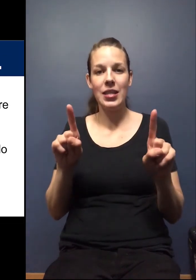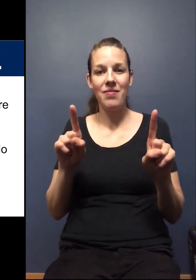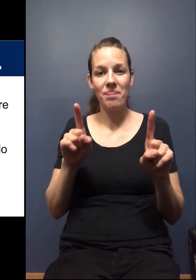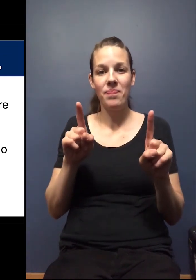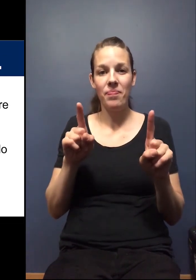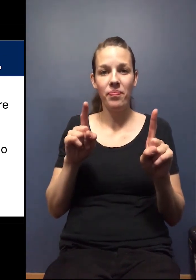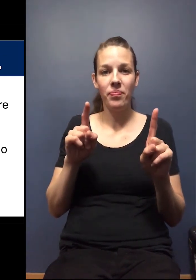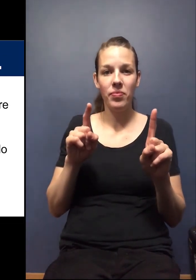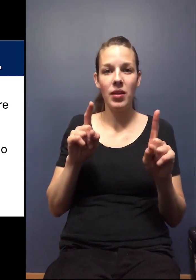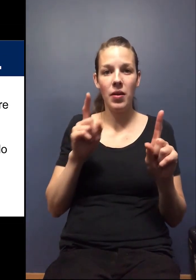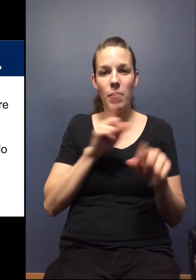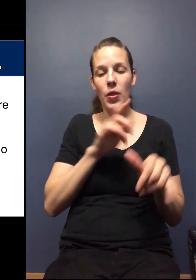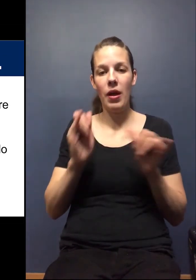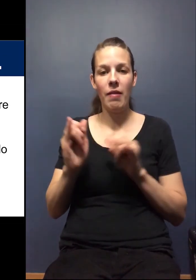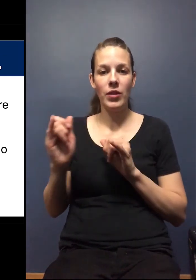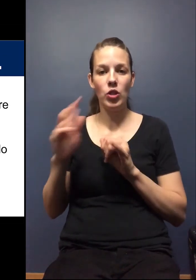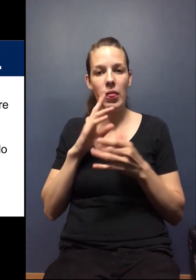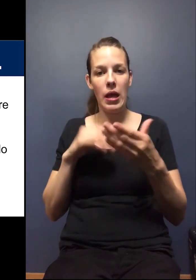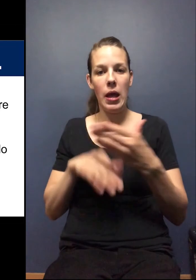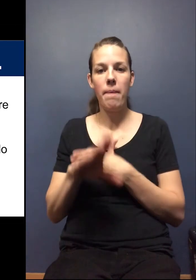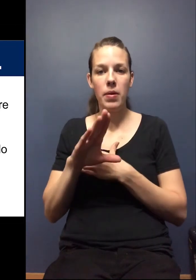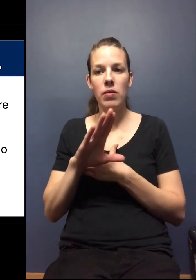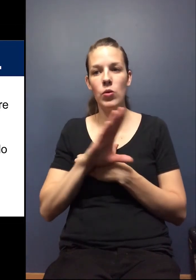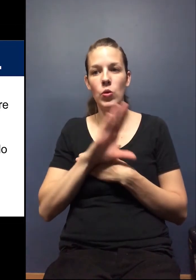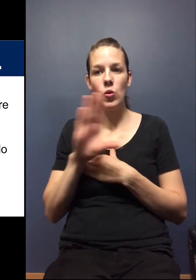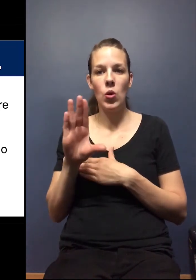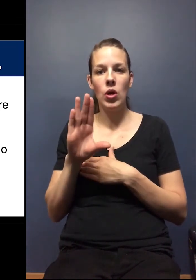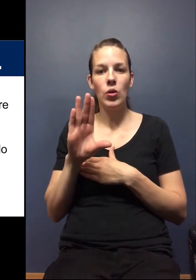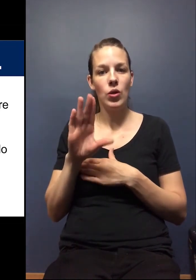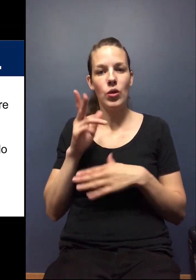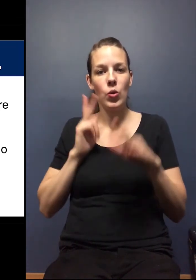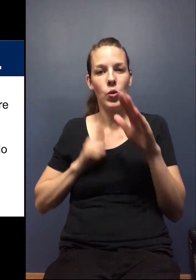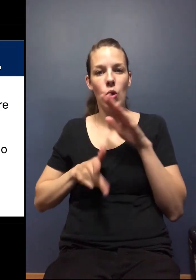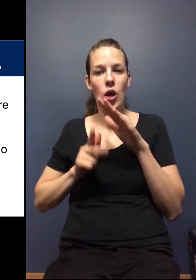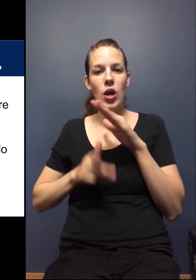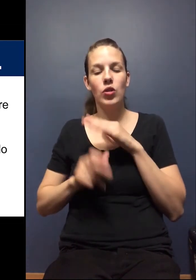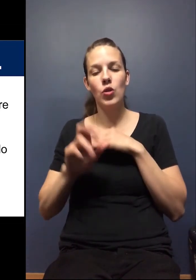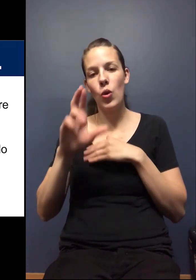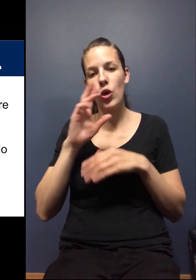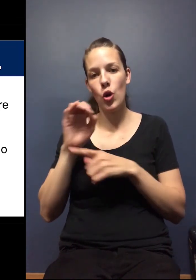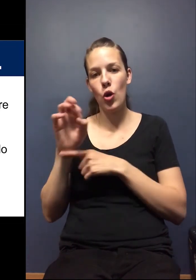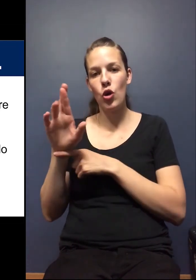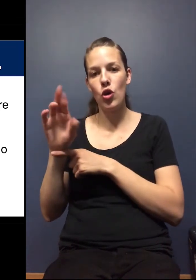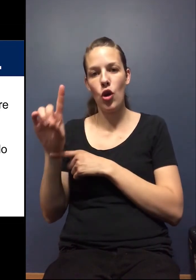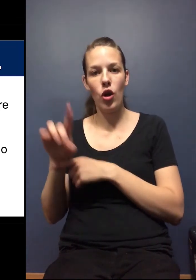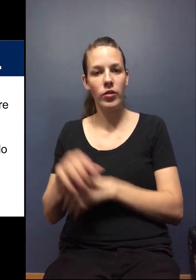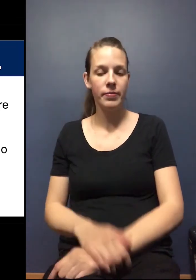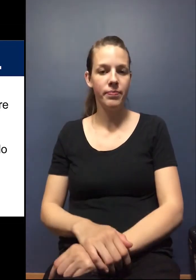and, um, individuals that would be coming into your, um, garage or on your yard.